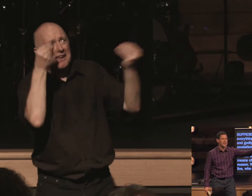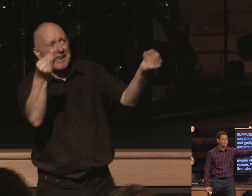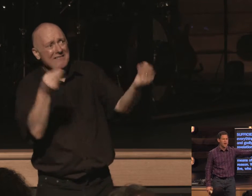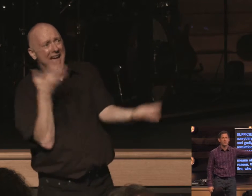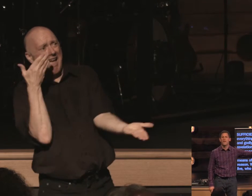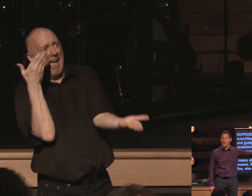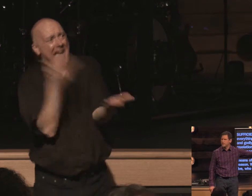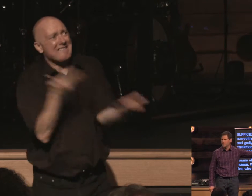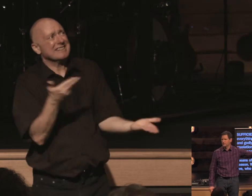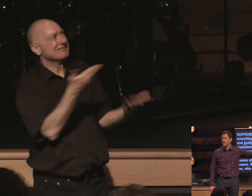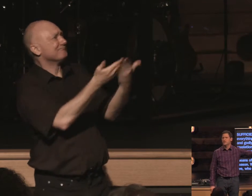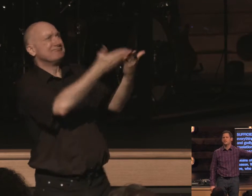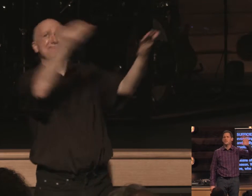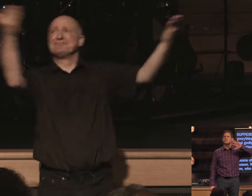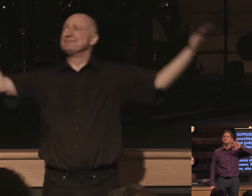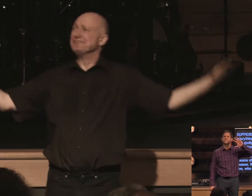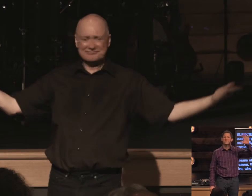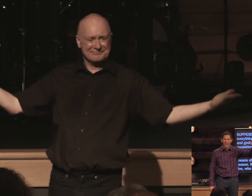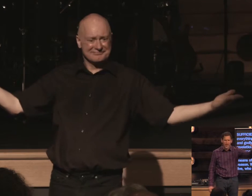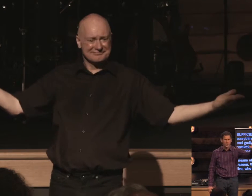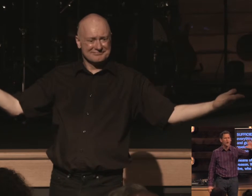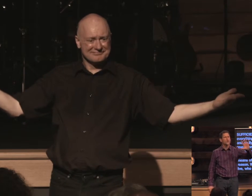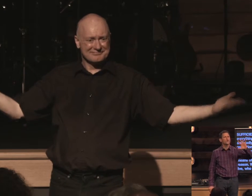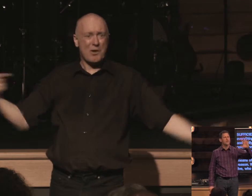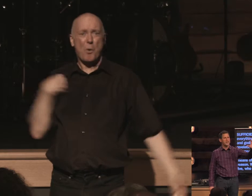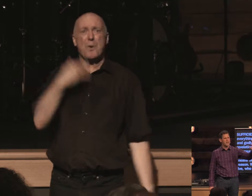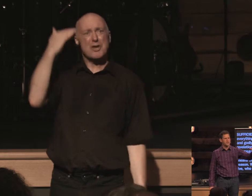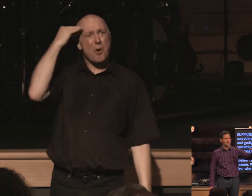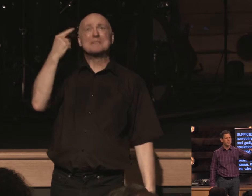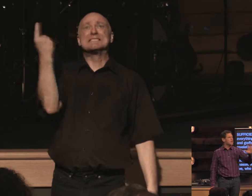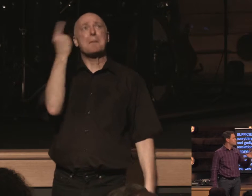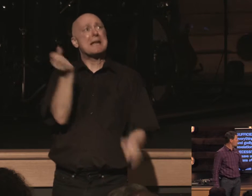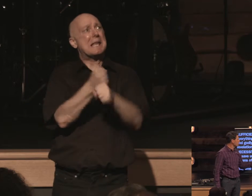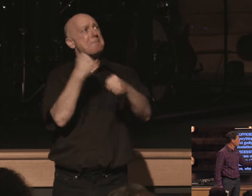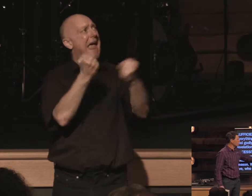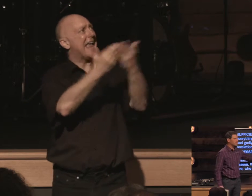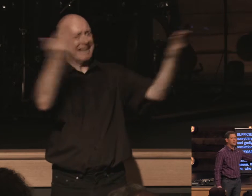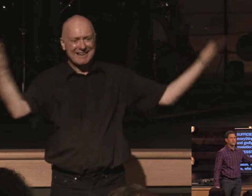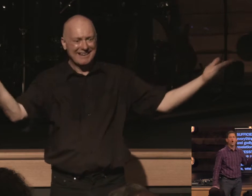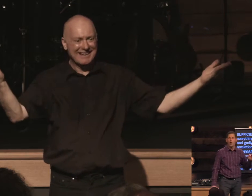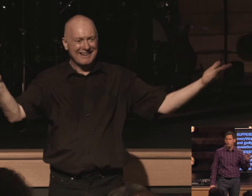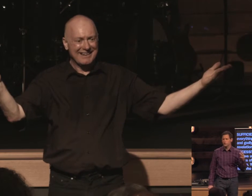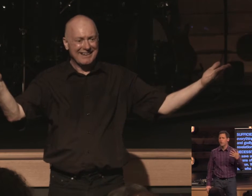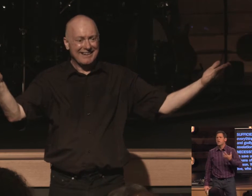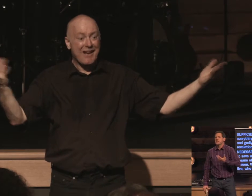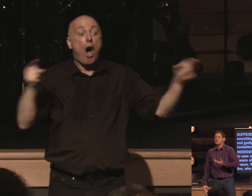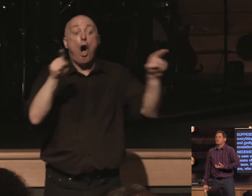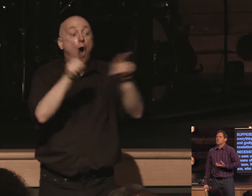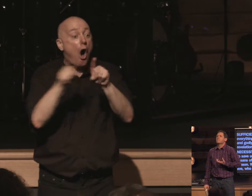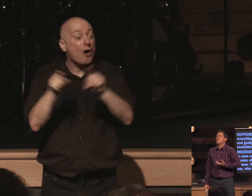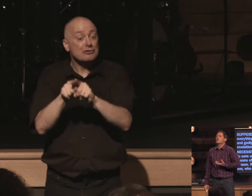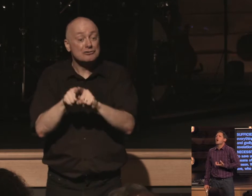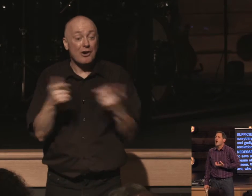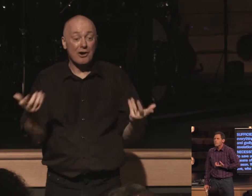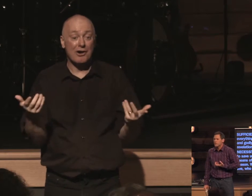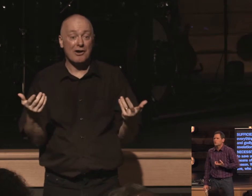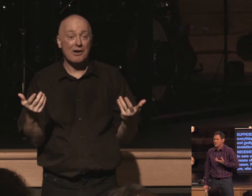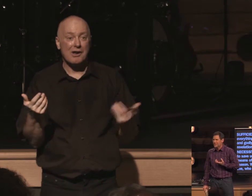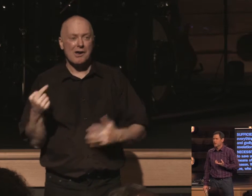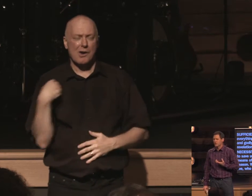amount of evidence to say there's a designer who created everything general revelation also gives us a moral compass within us